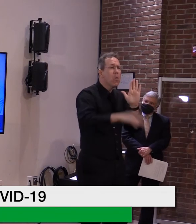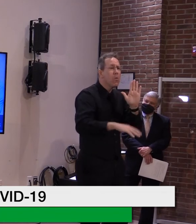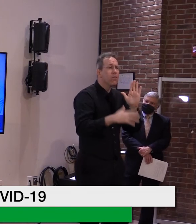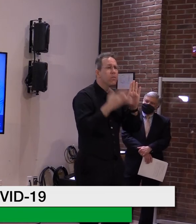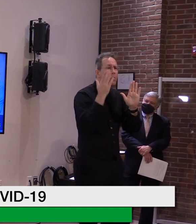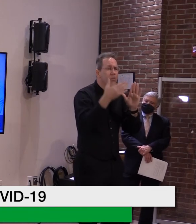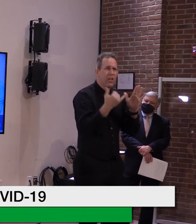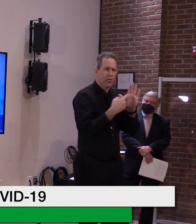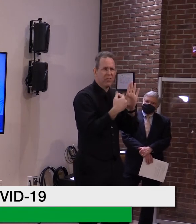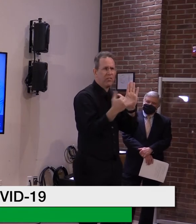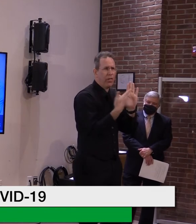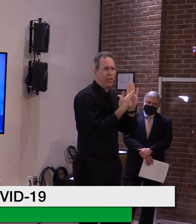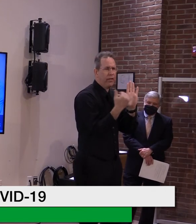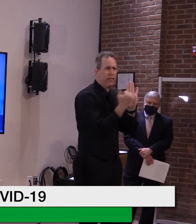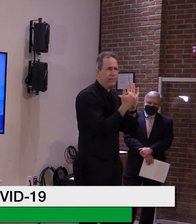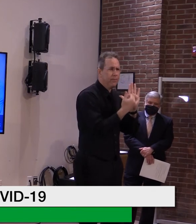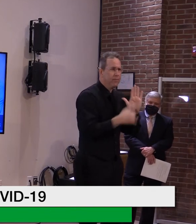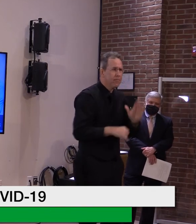OK, very good. Thank you.